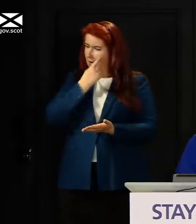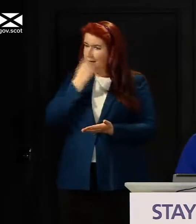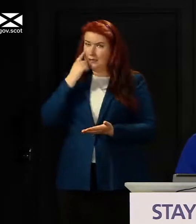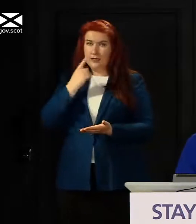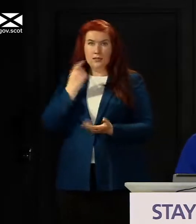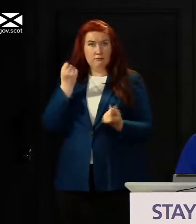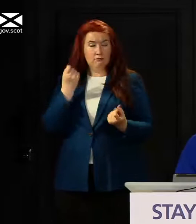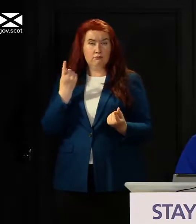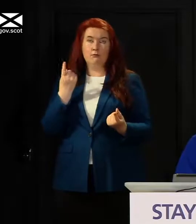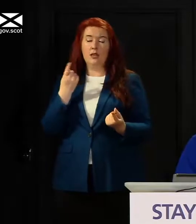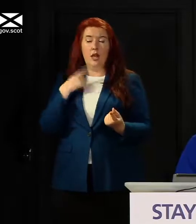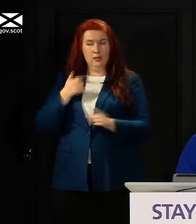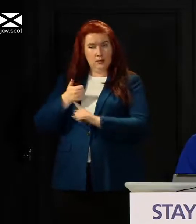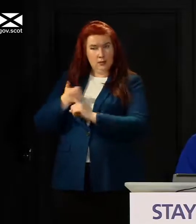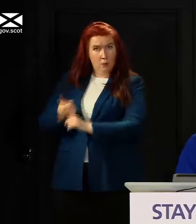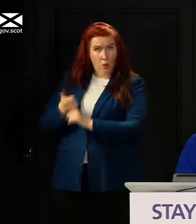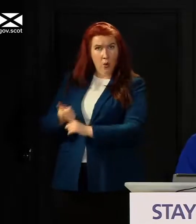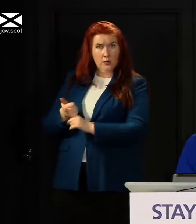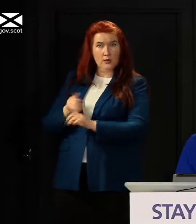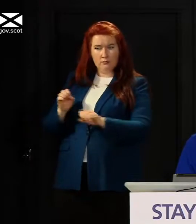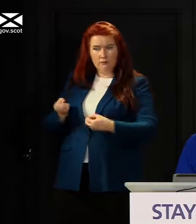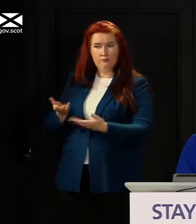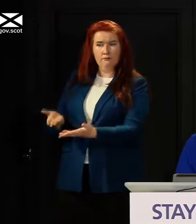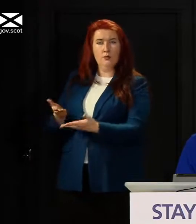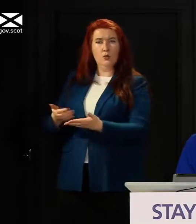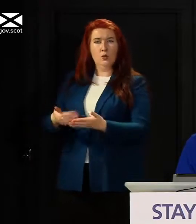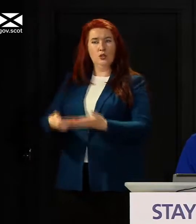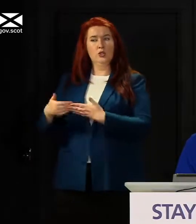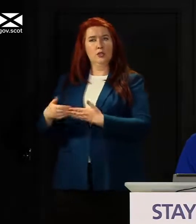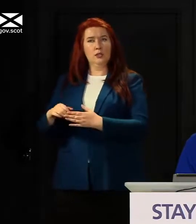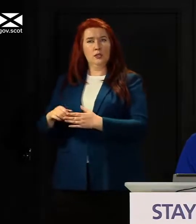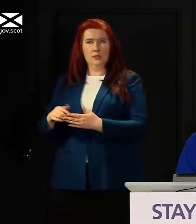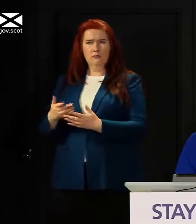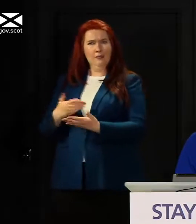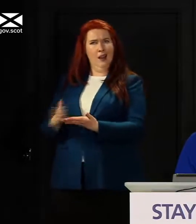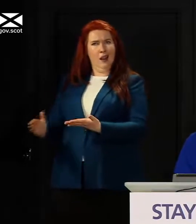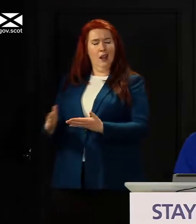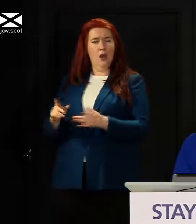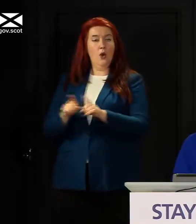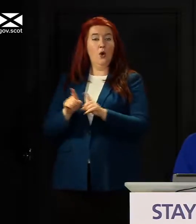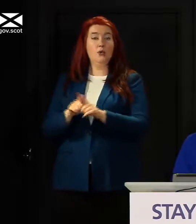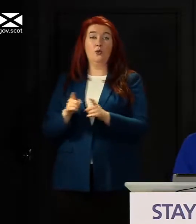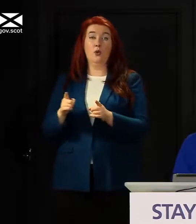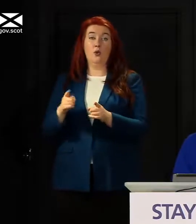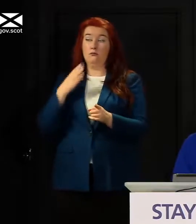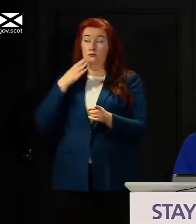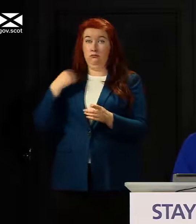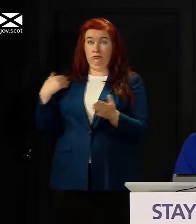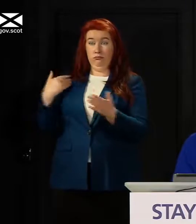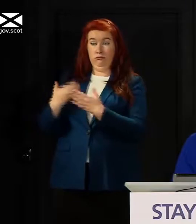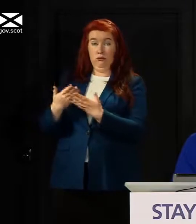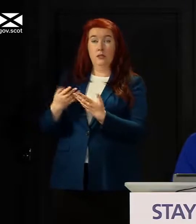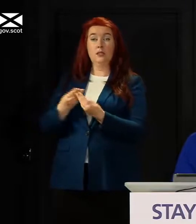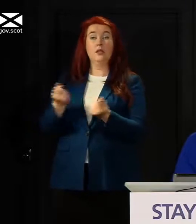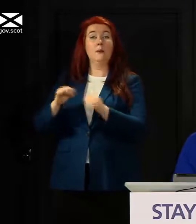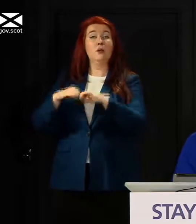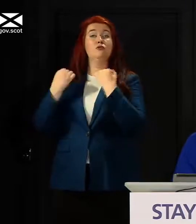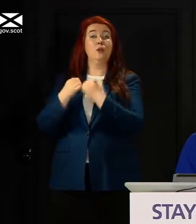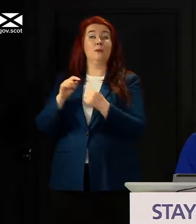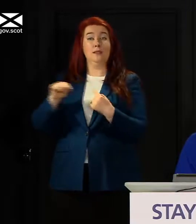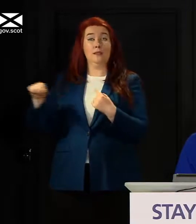the support that was provided and so on equally clear and we've had groups since who have